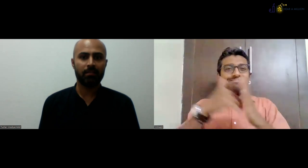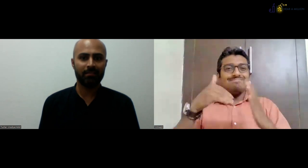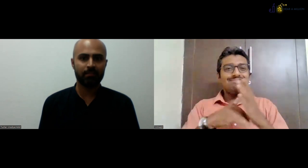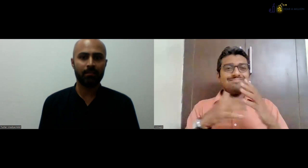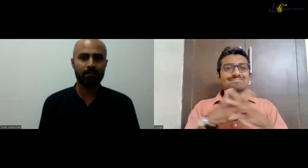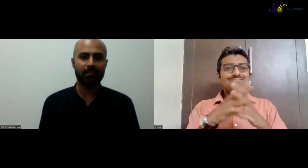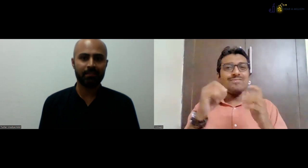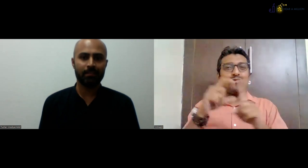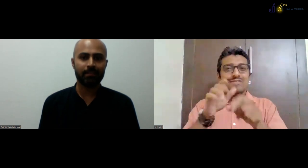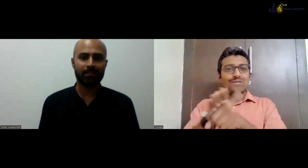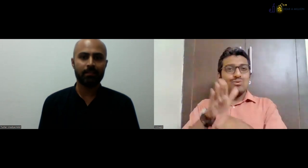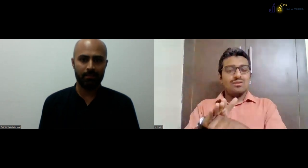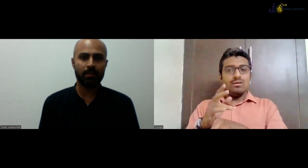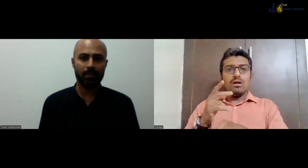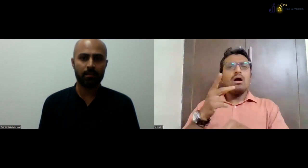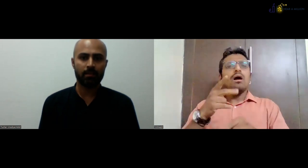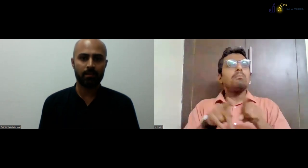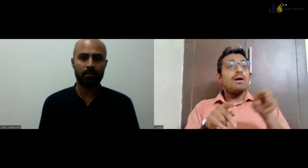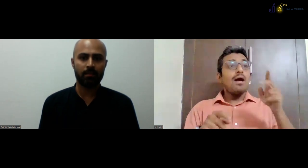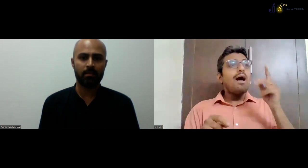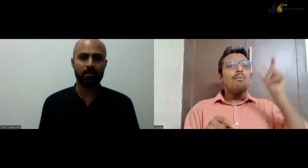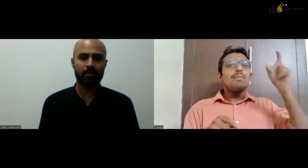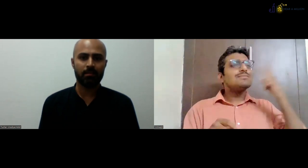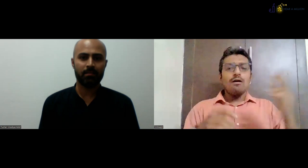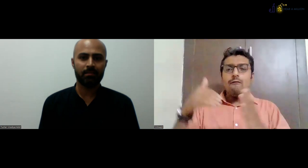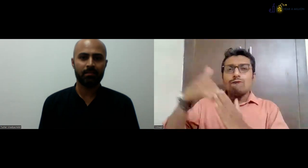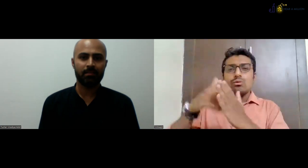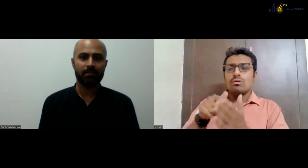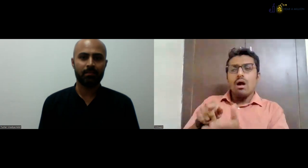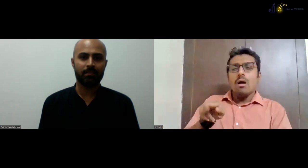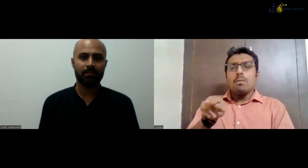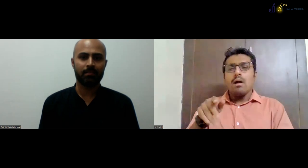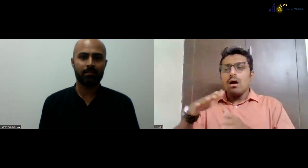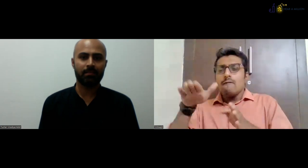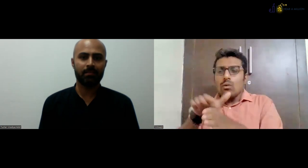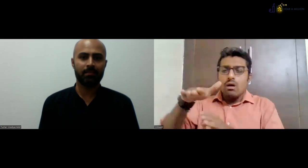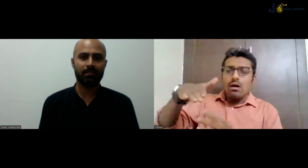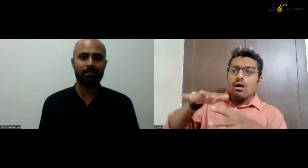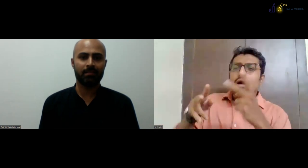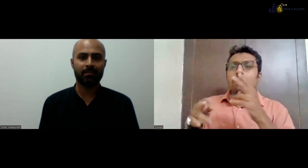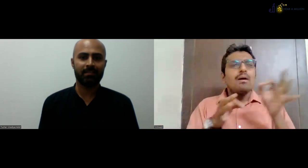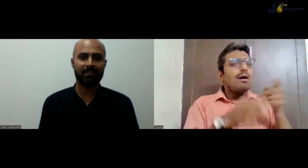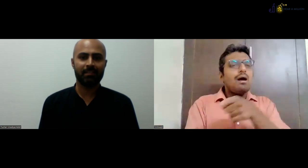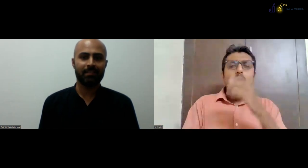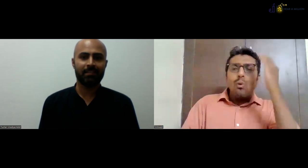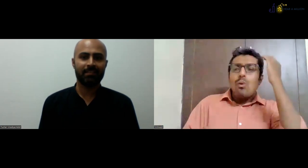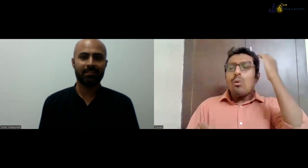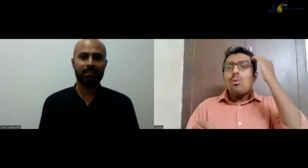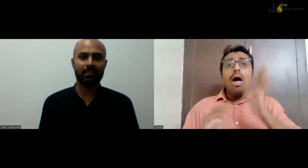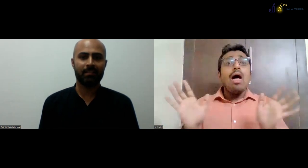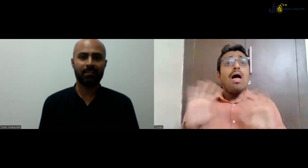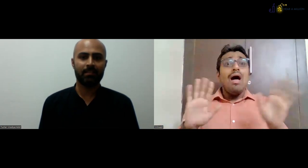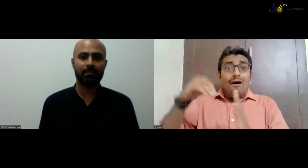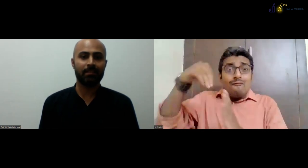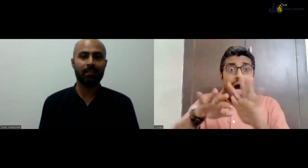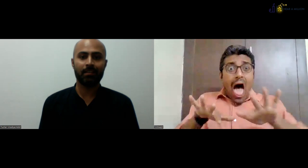curriculum is very good, but you know, for example, if you want to explain and, uh, if you want